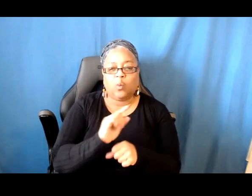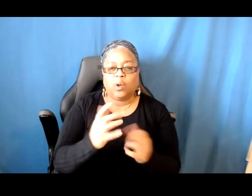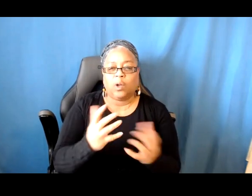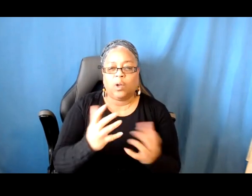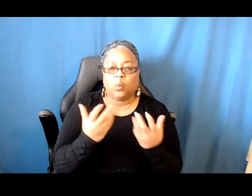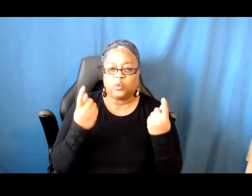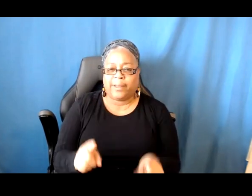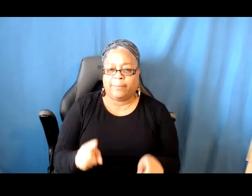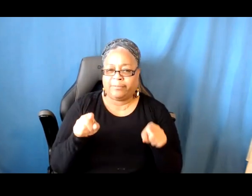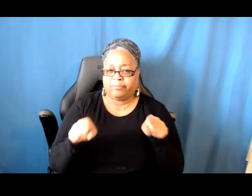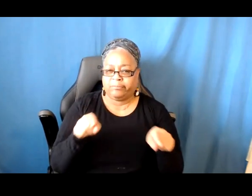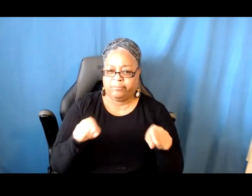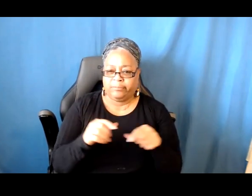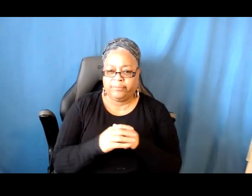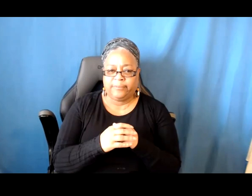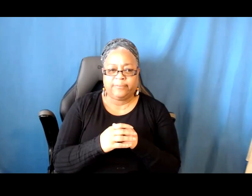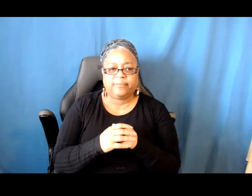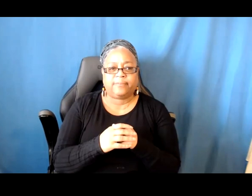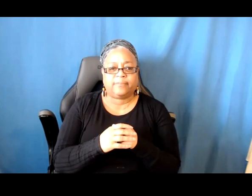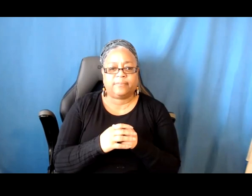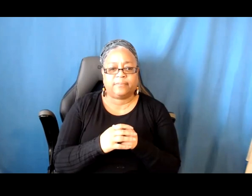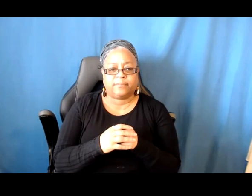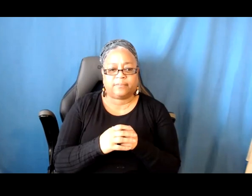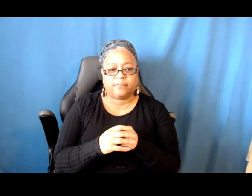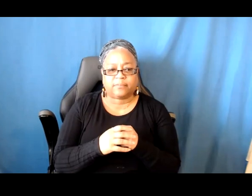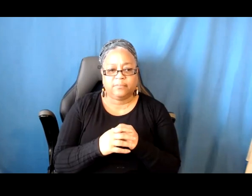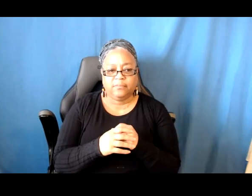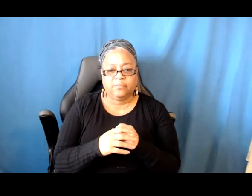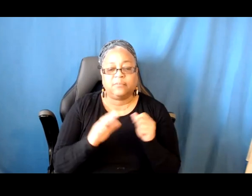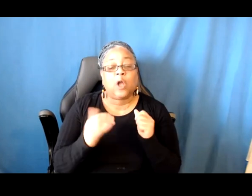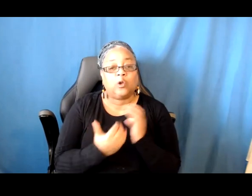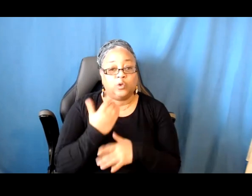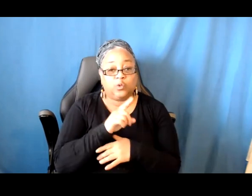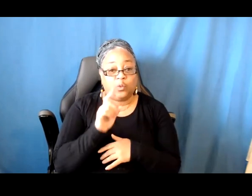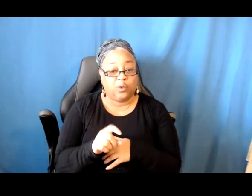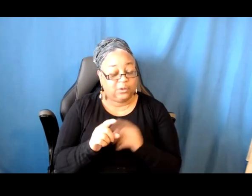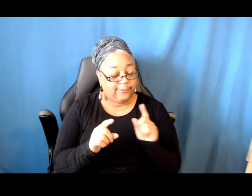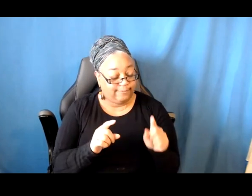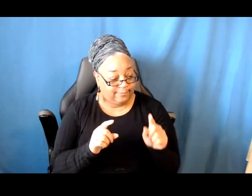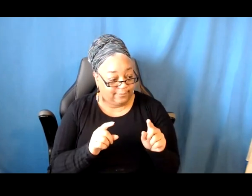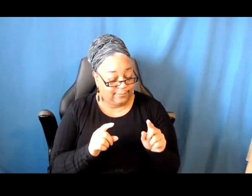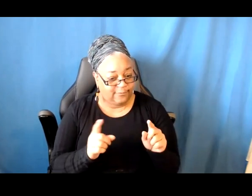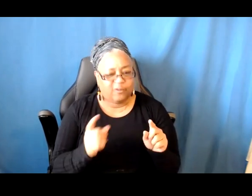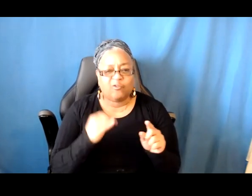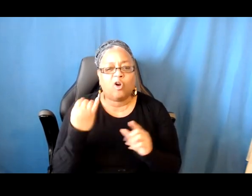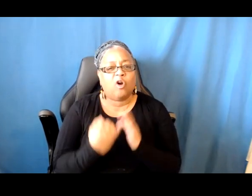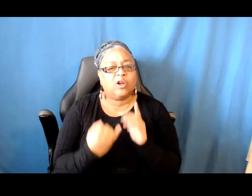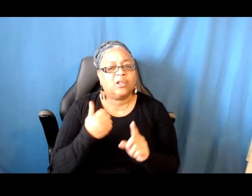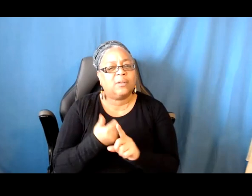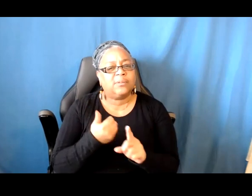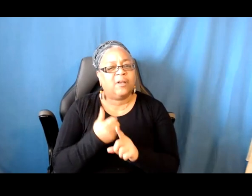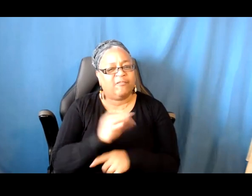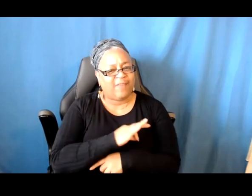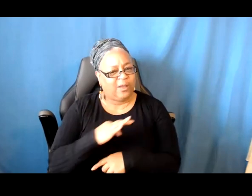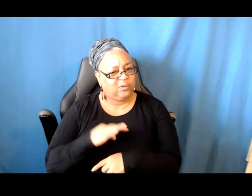Okay, here's a new question. So for artists who are faculty at universities,